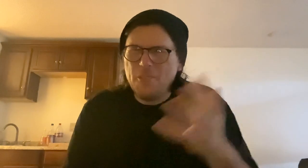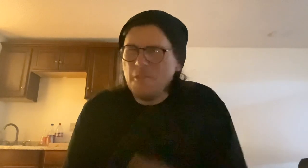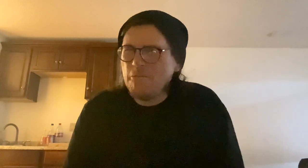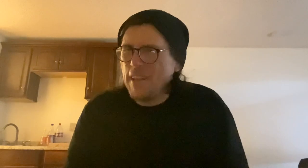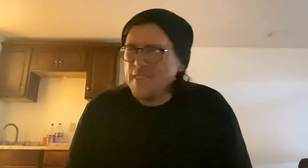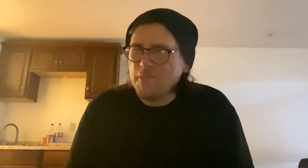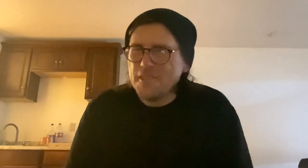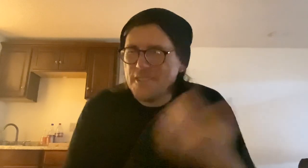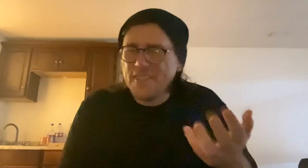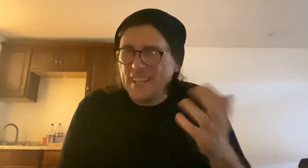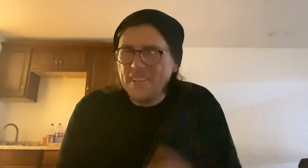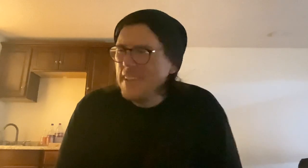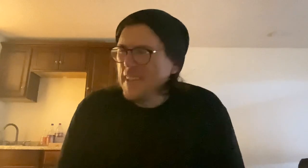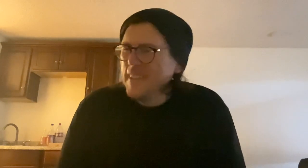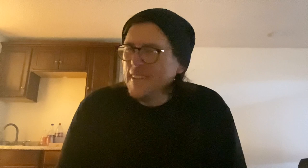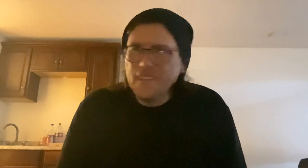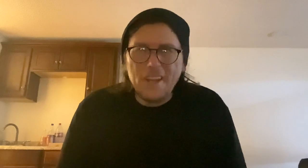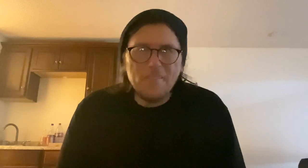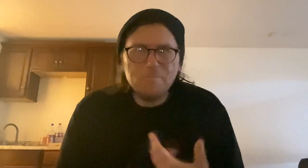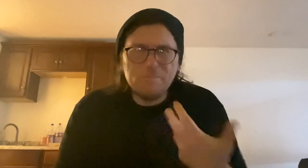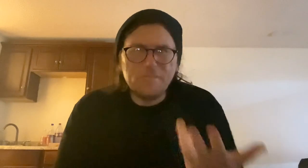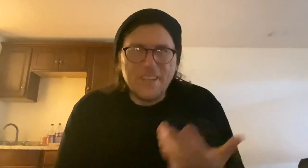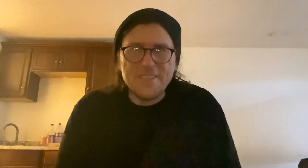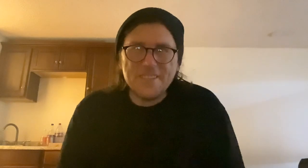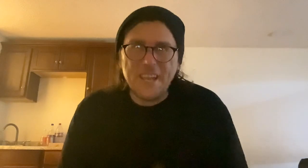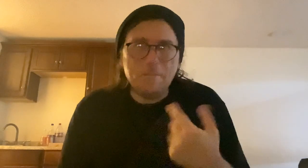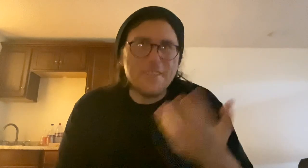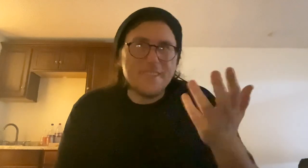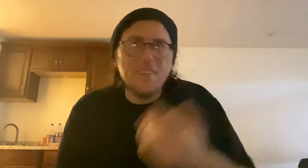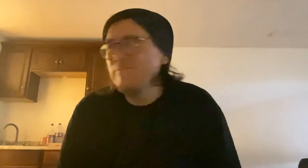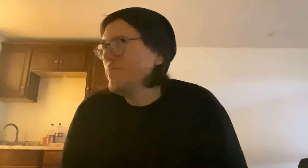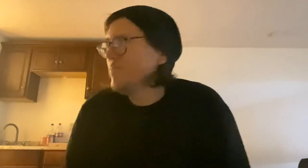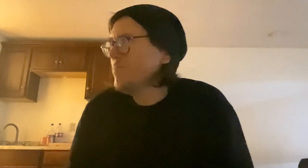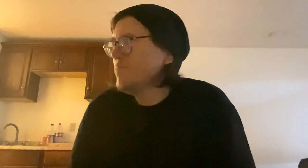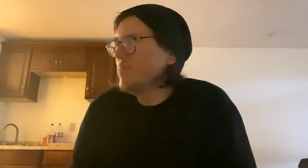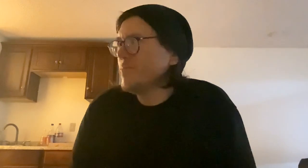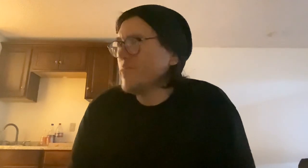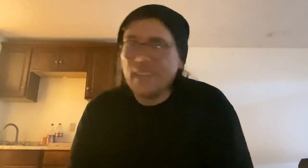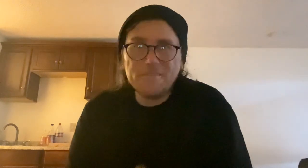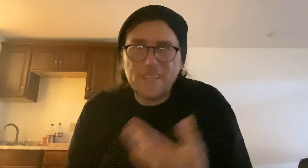you're a freelancer, which kind of, you know, is insane, but still. Like, yeah.